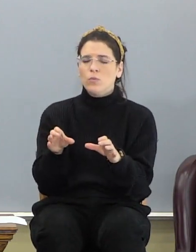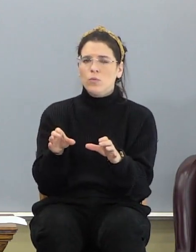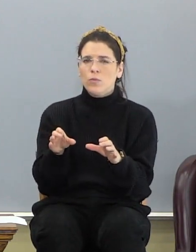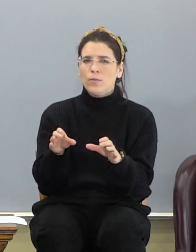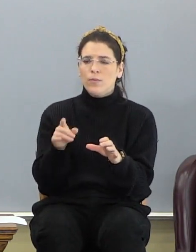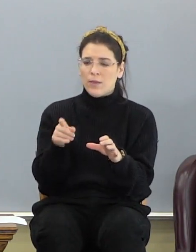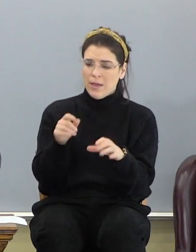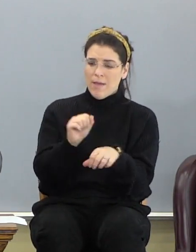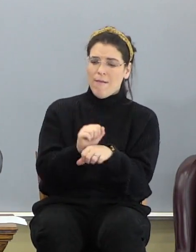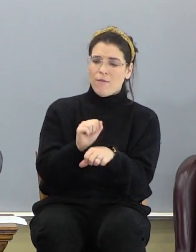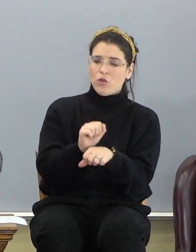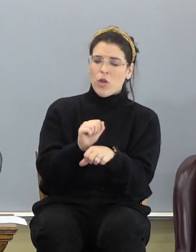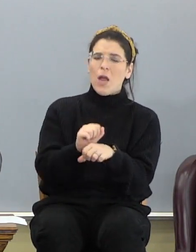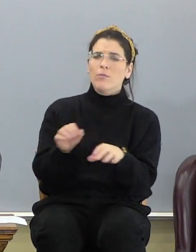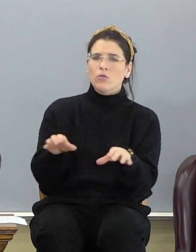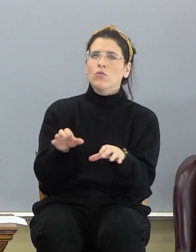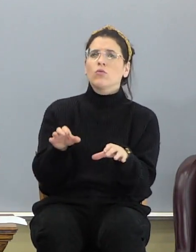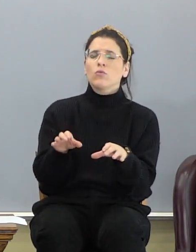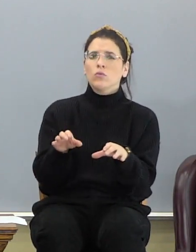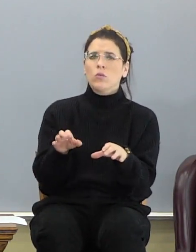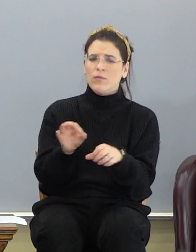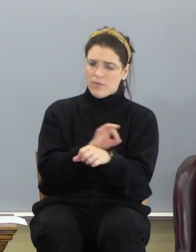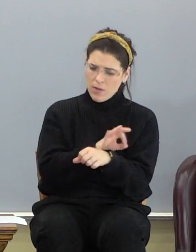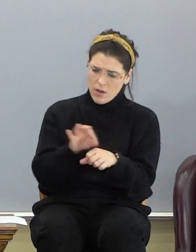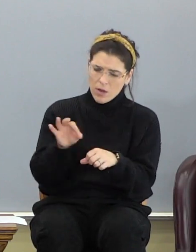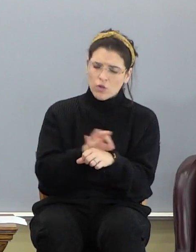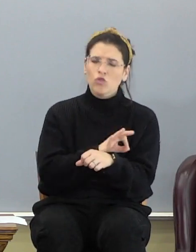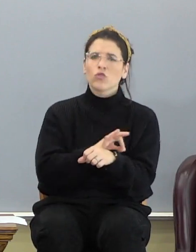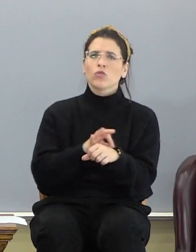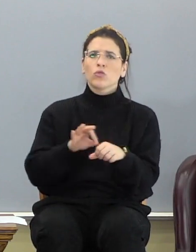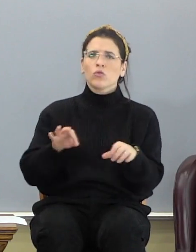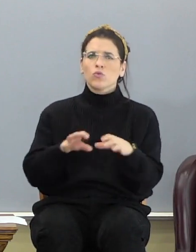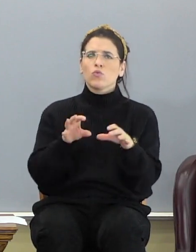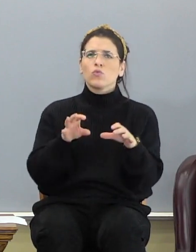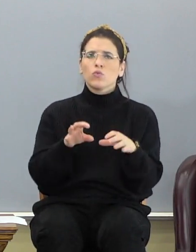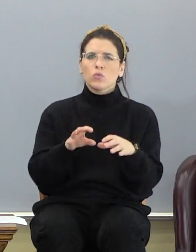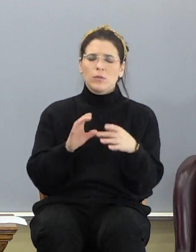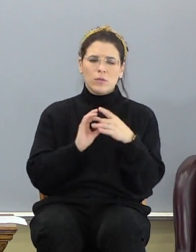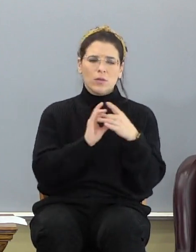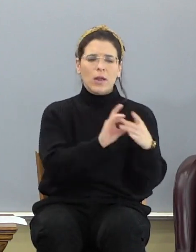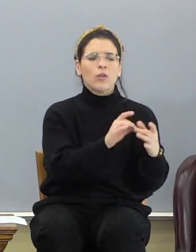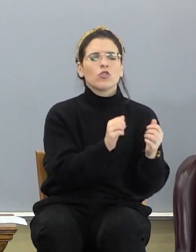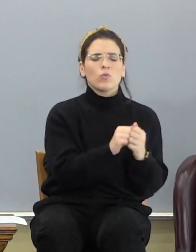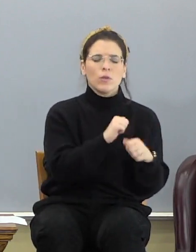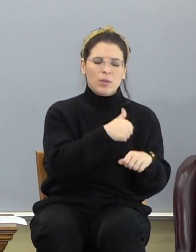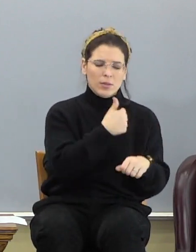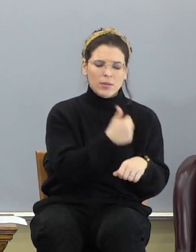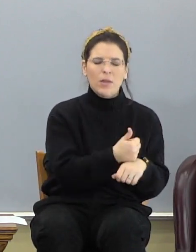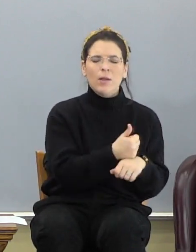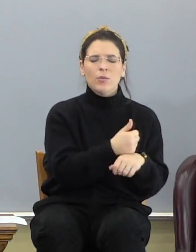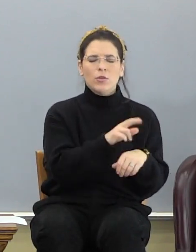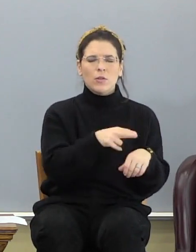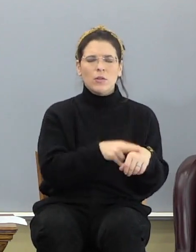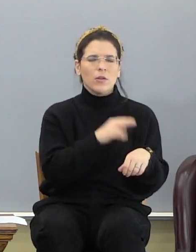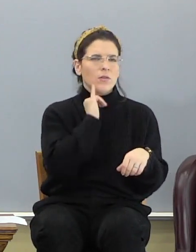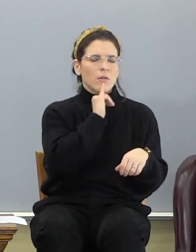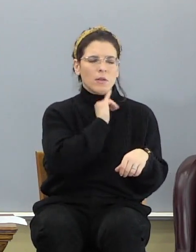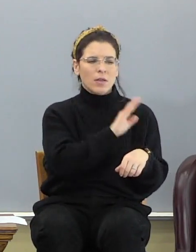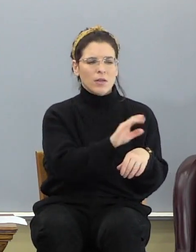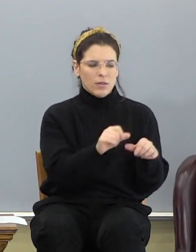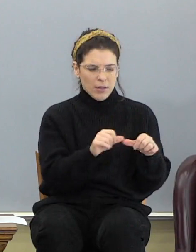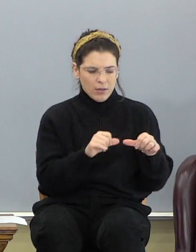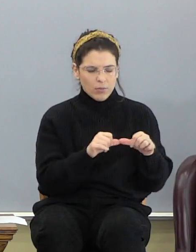They got jobs to do, functions to take on in connection with establishing the nation Israel as his